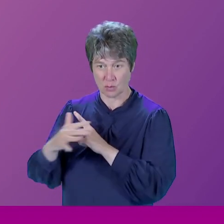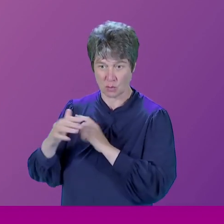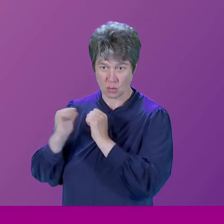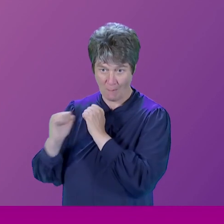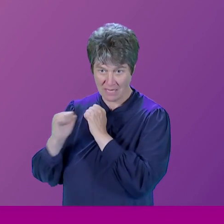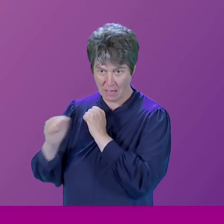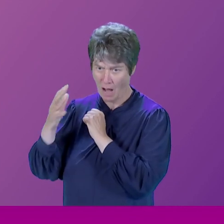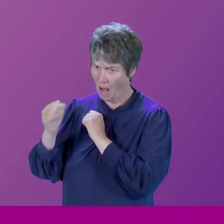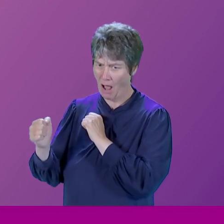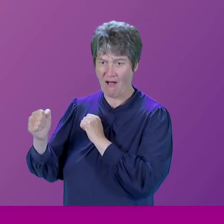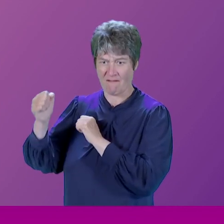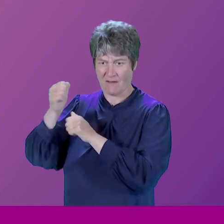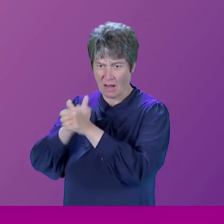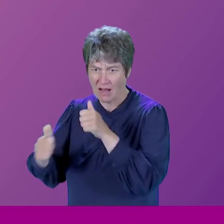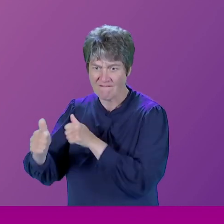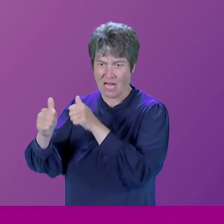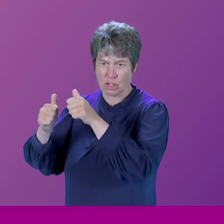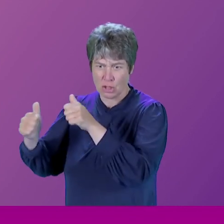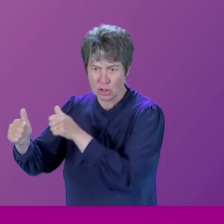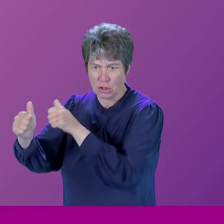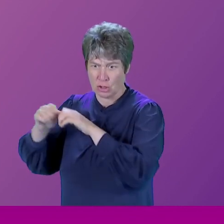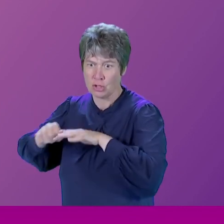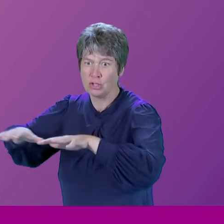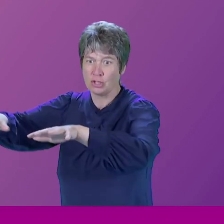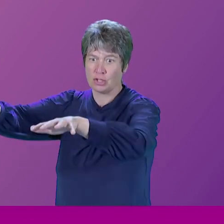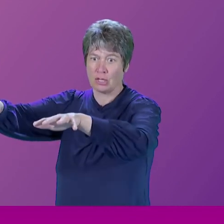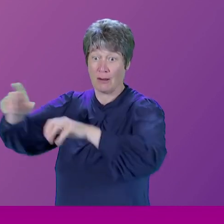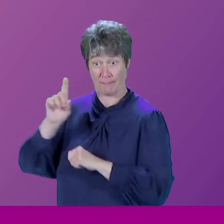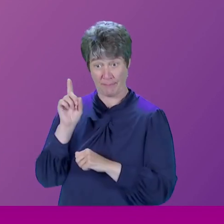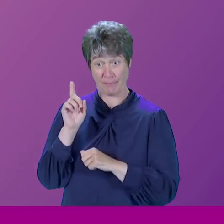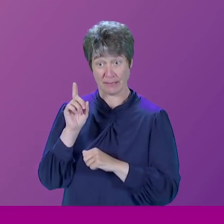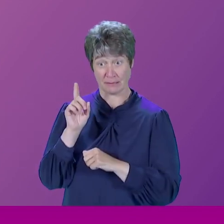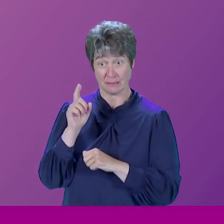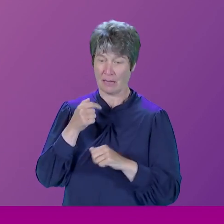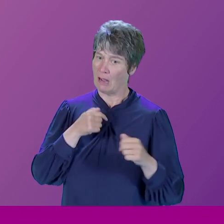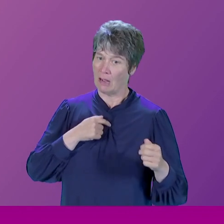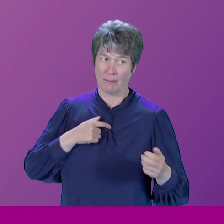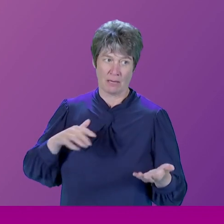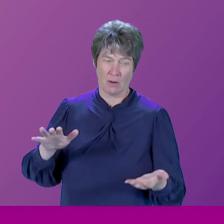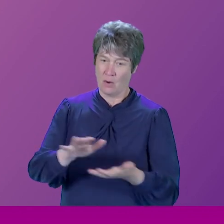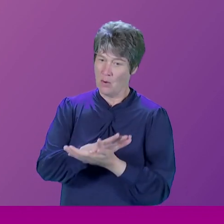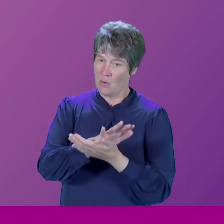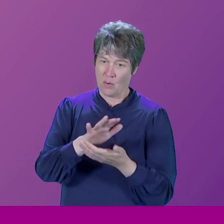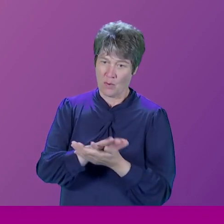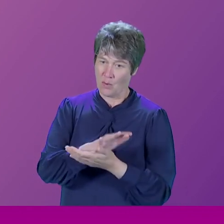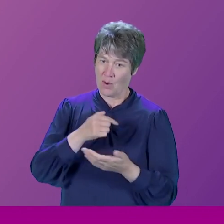for members of parliament. But what I will say is this, that one of the reasons I'm glad I didn't go further is that I am quite thin